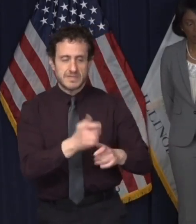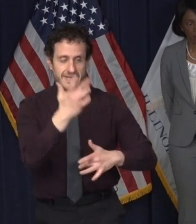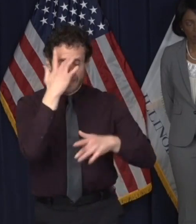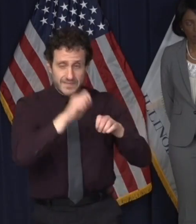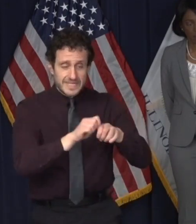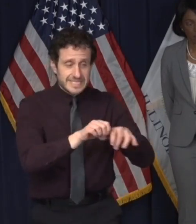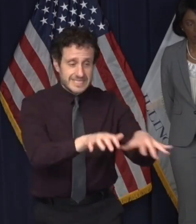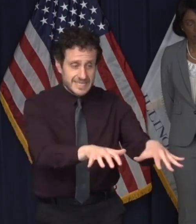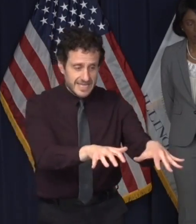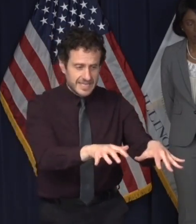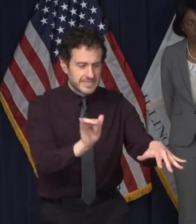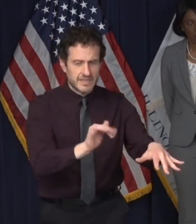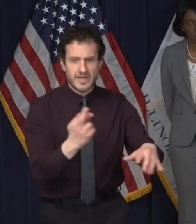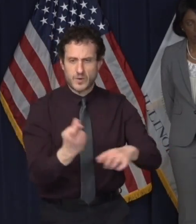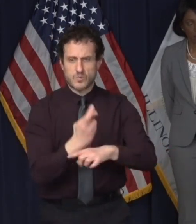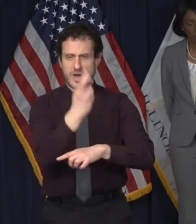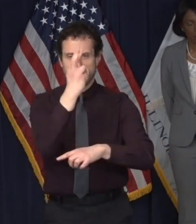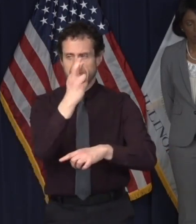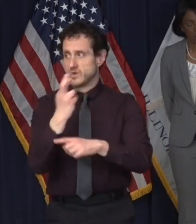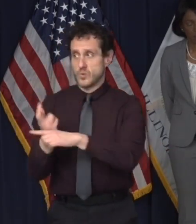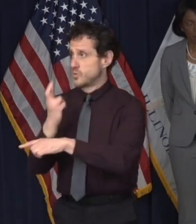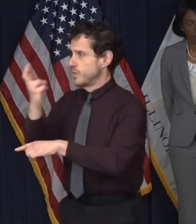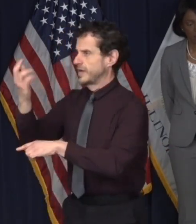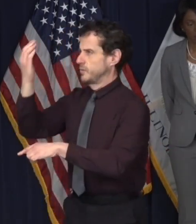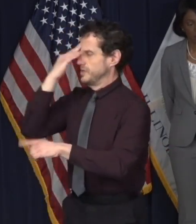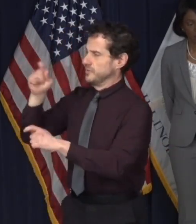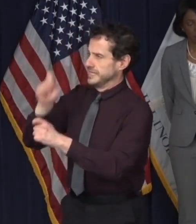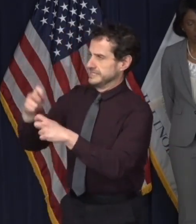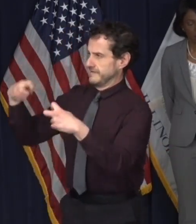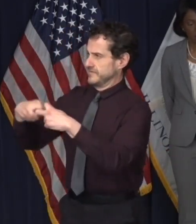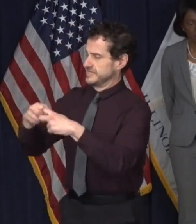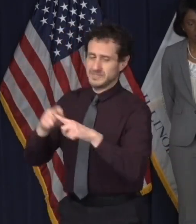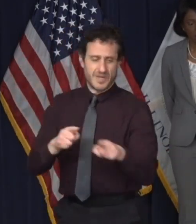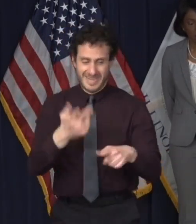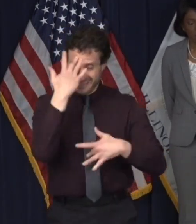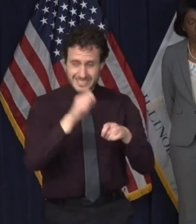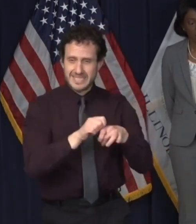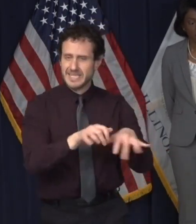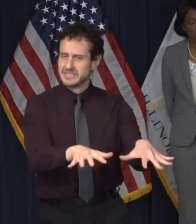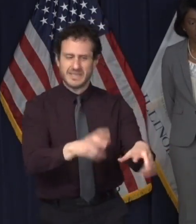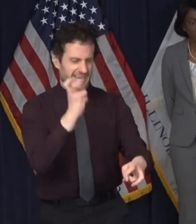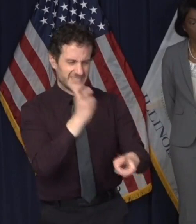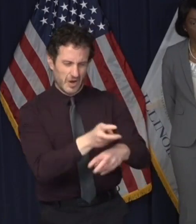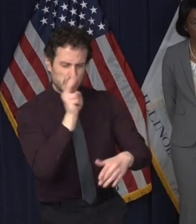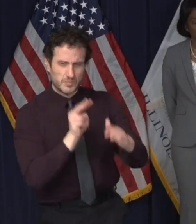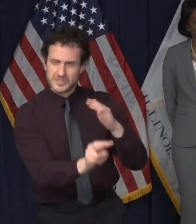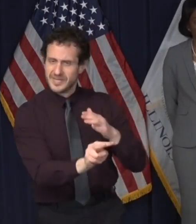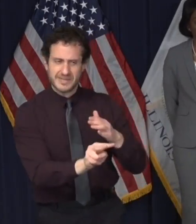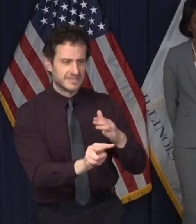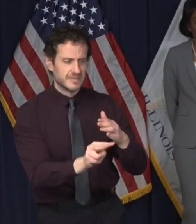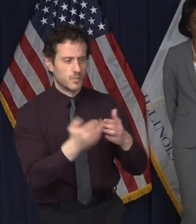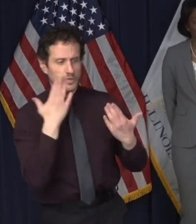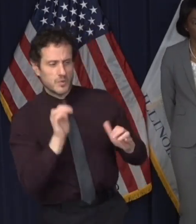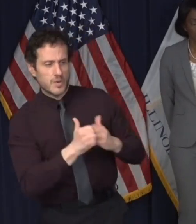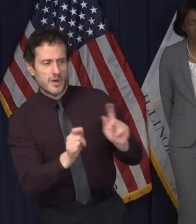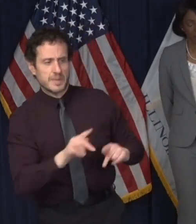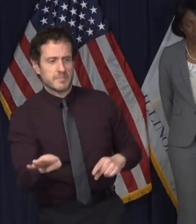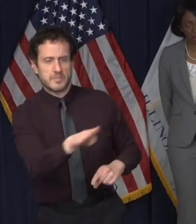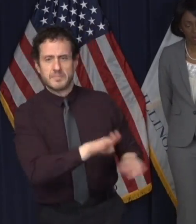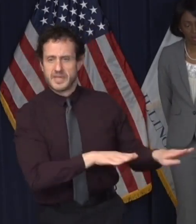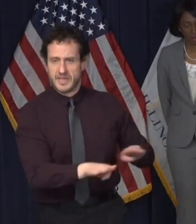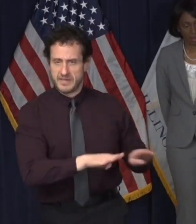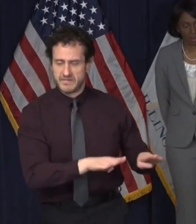mind control. It's not rocket science. It's harder. The only way to see COVID-19 is through mathematics.